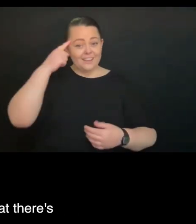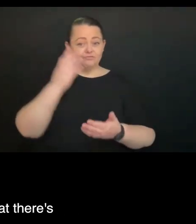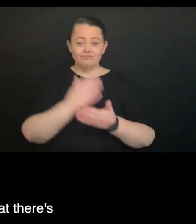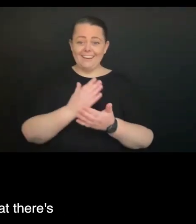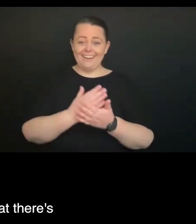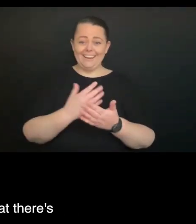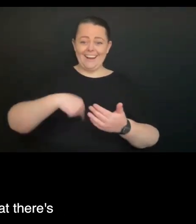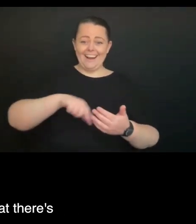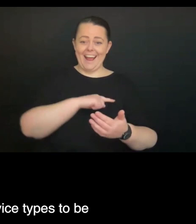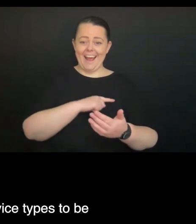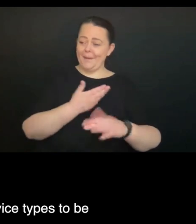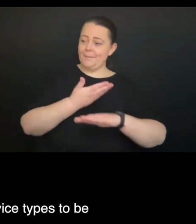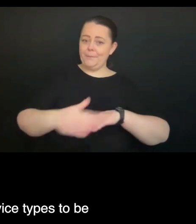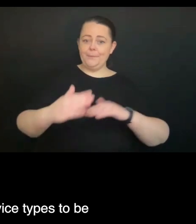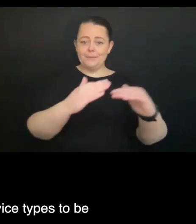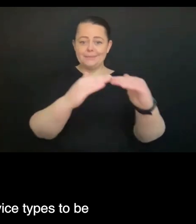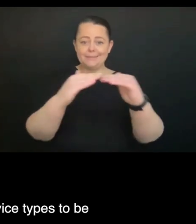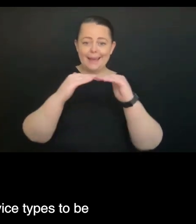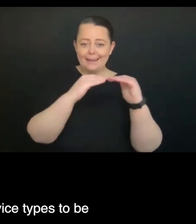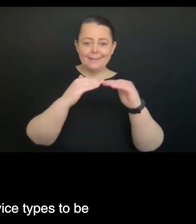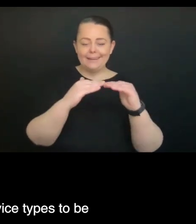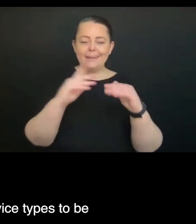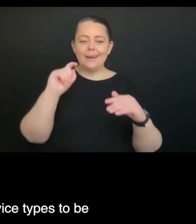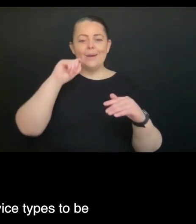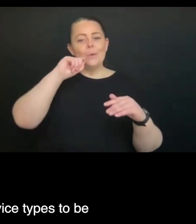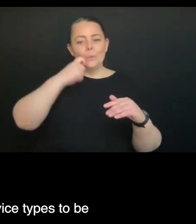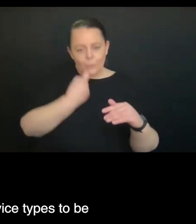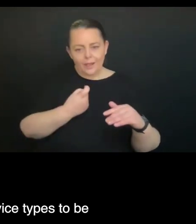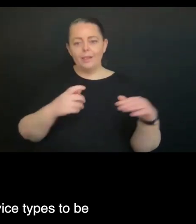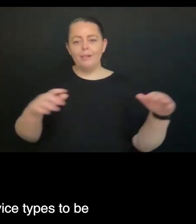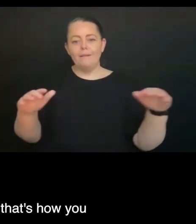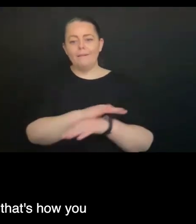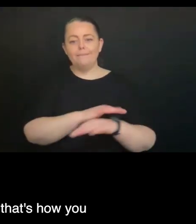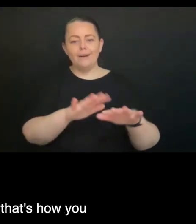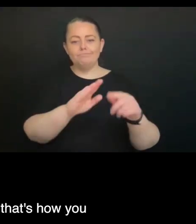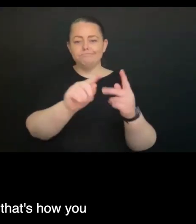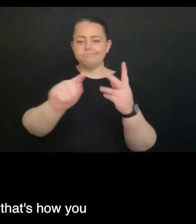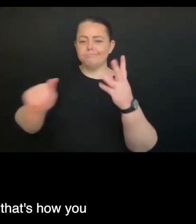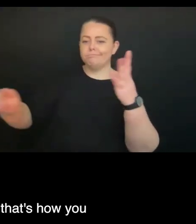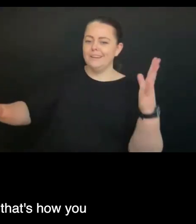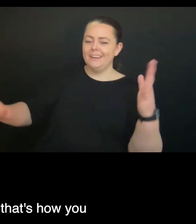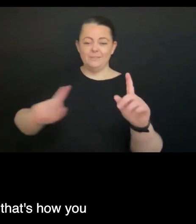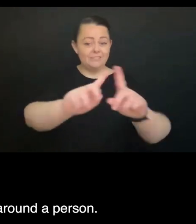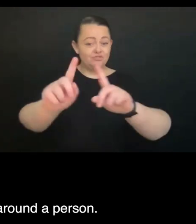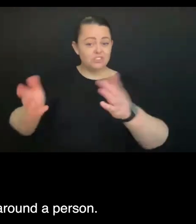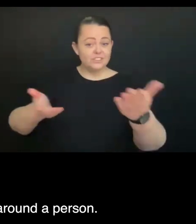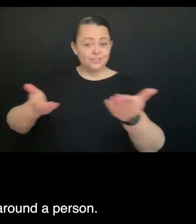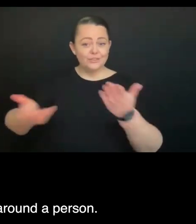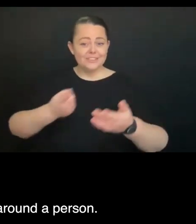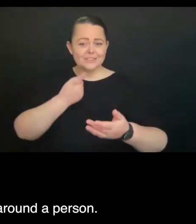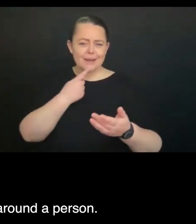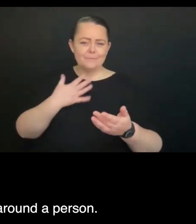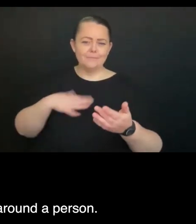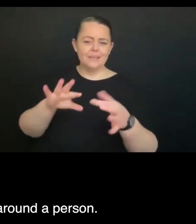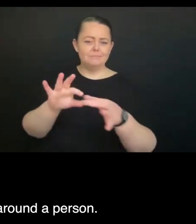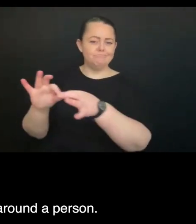but what I would say is that there's a responsibility amongst all service types to be talking to one another because that's how you truly wrap